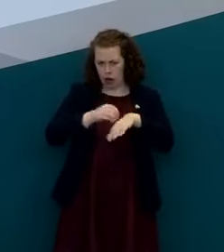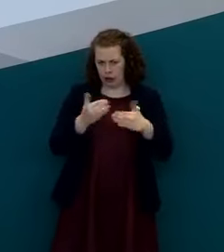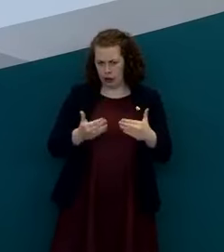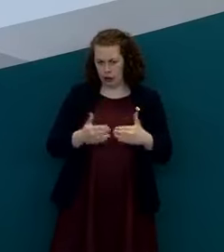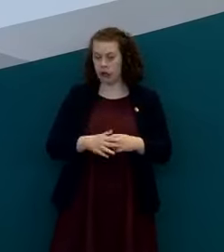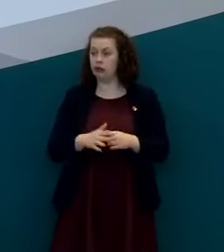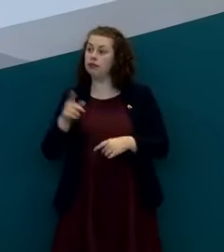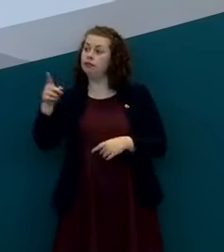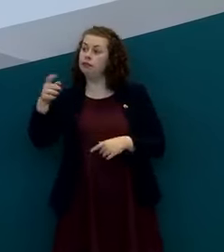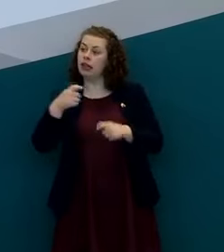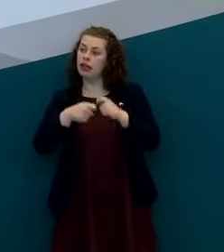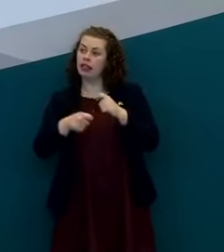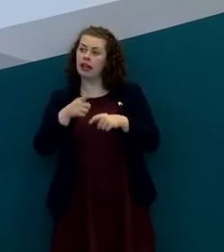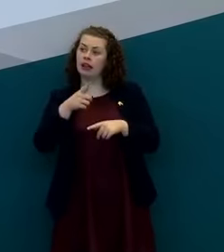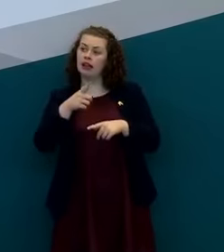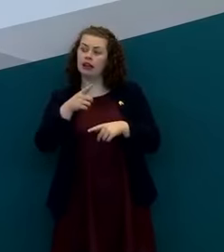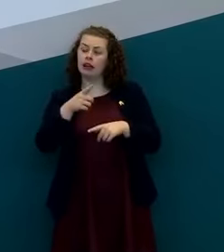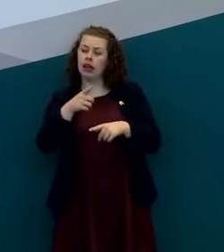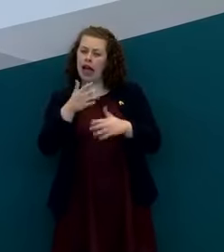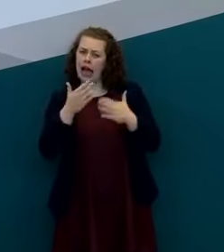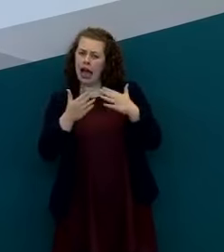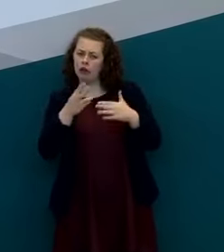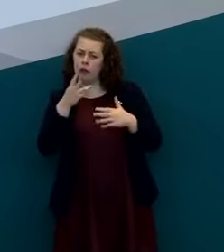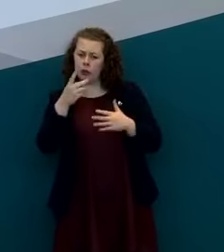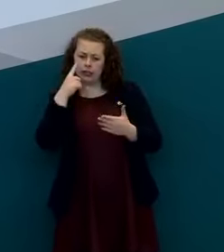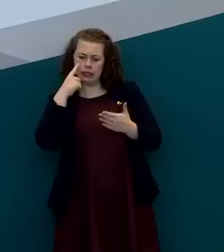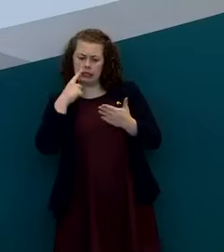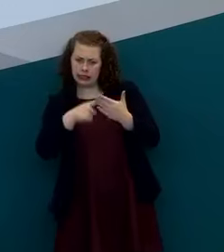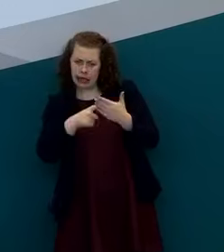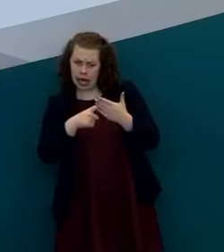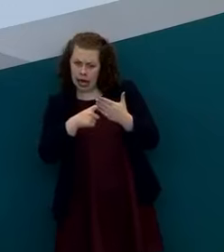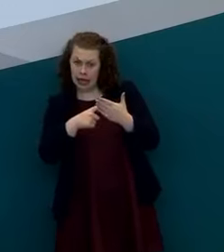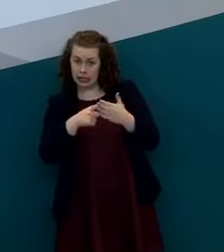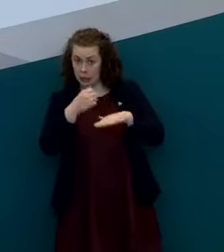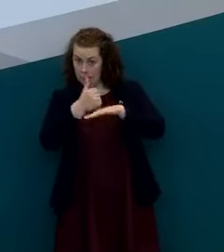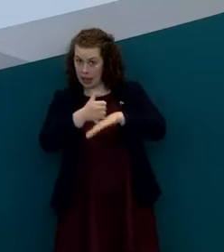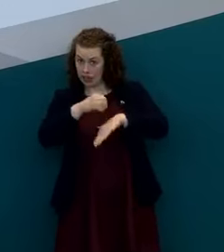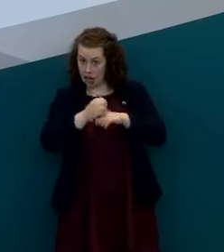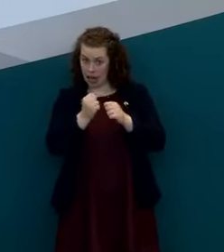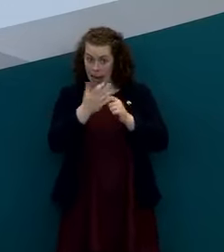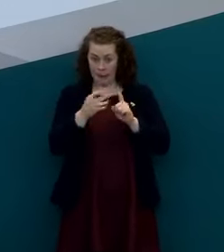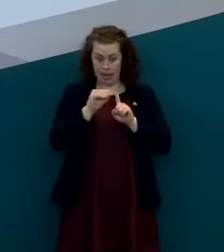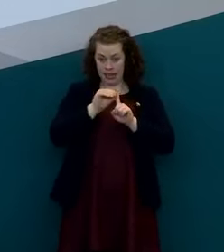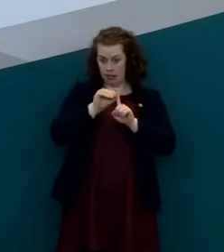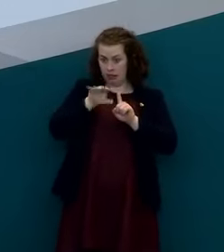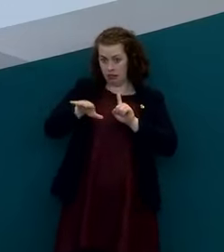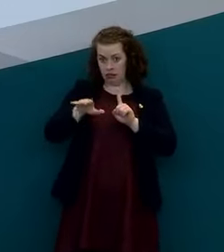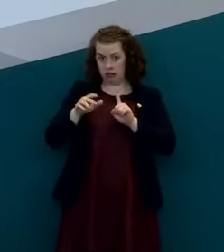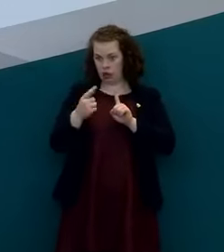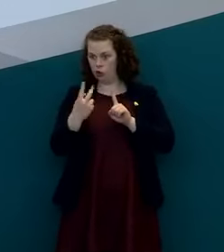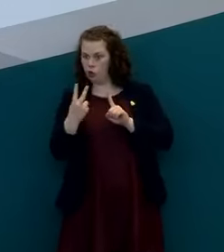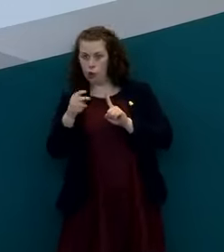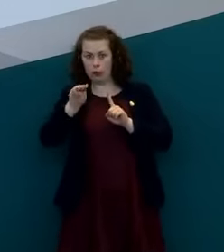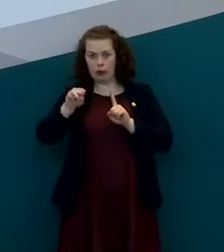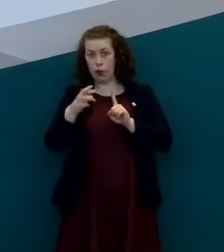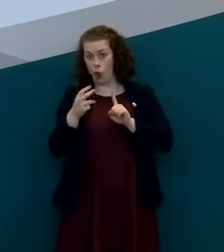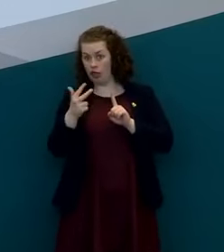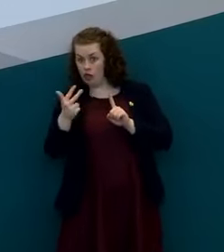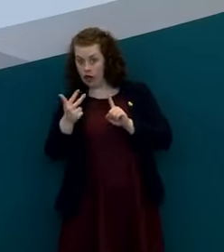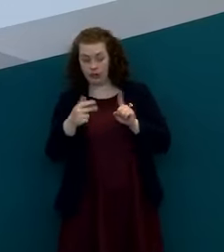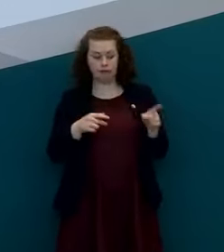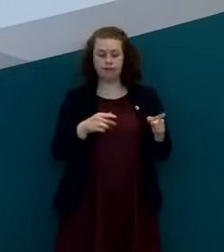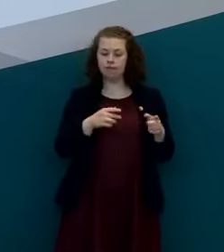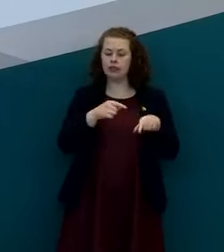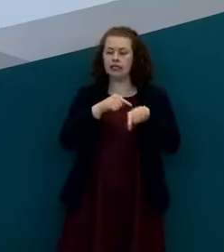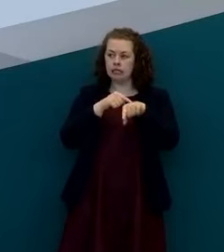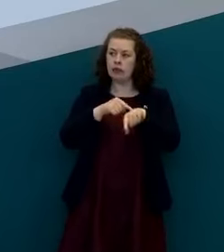relation to the factors which will determine that the r number obviously will be one so a number of factors as i've said before relation to the disease and then other